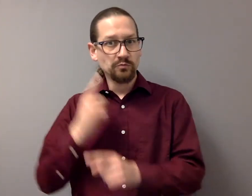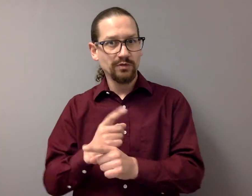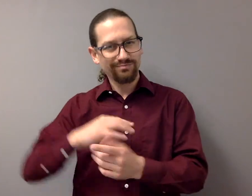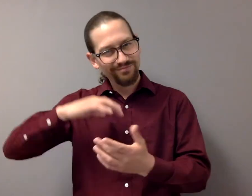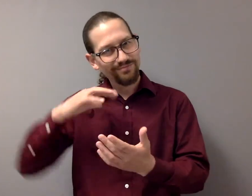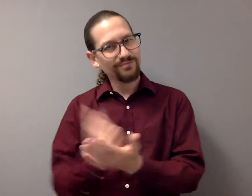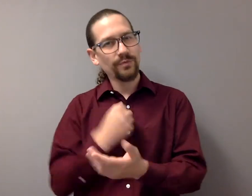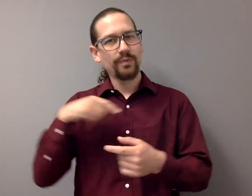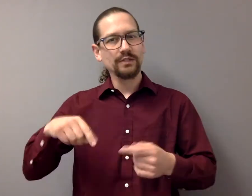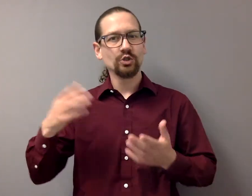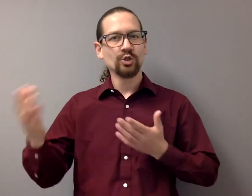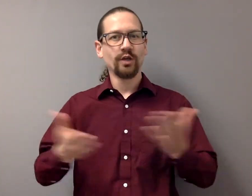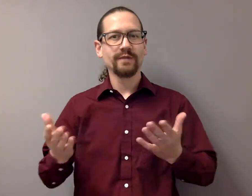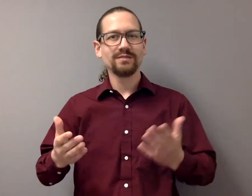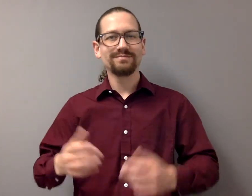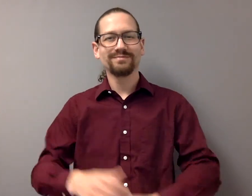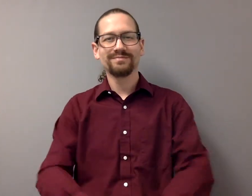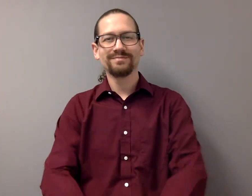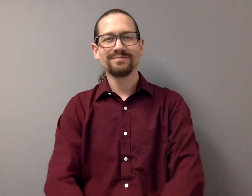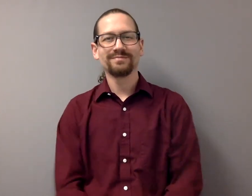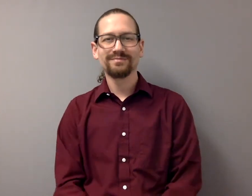That's pretty great, right? Please take advantage of this service.